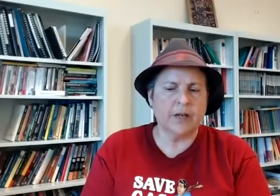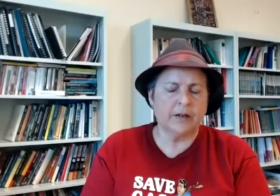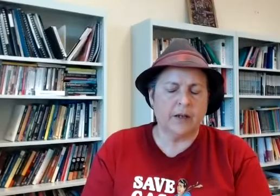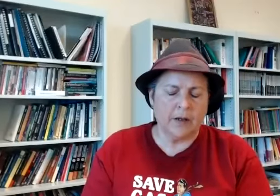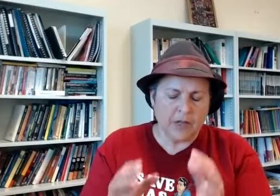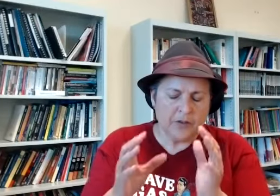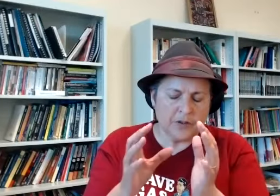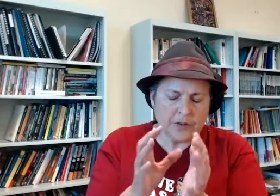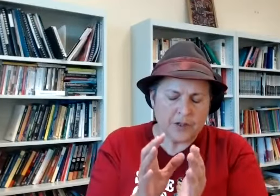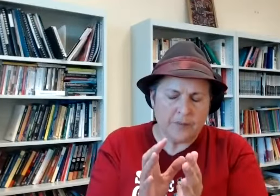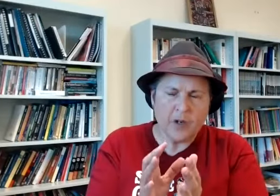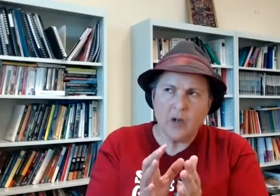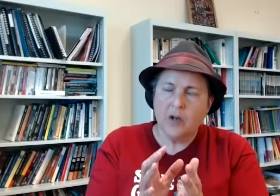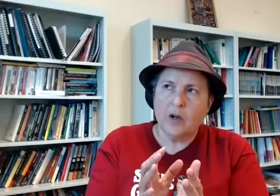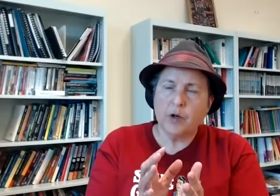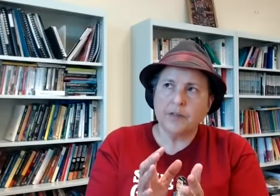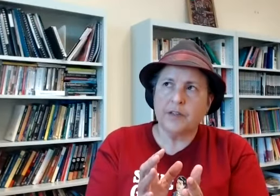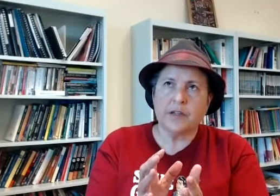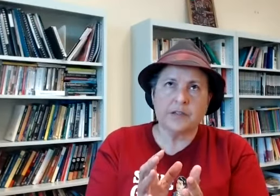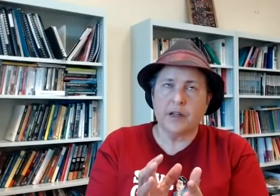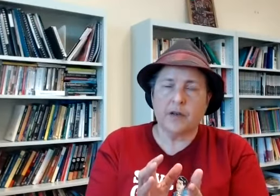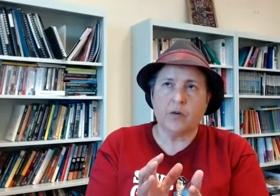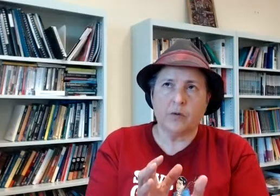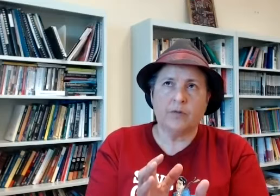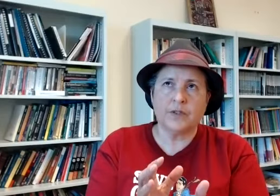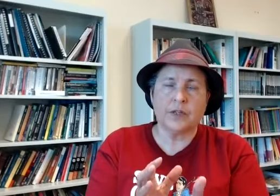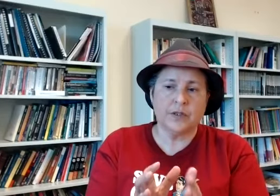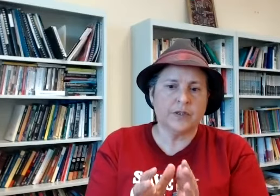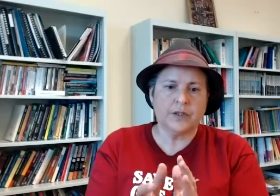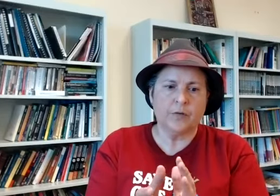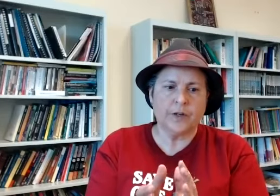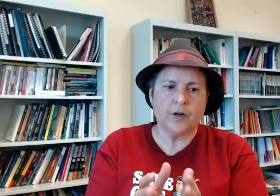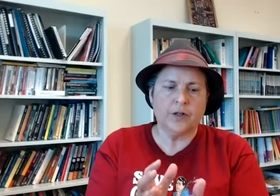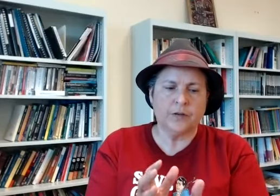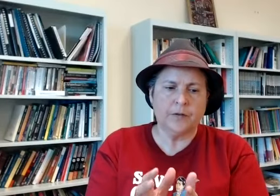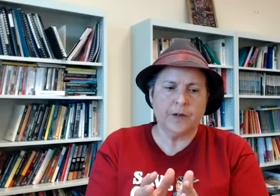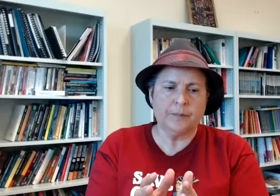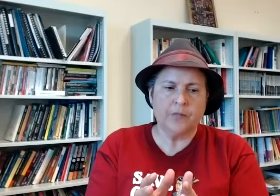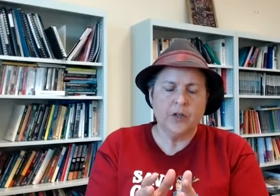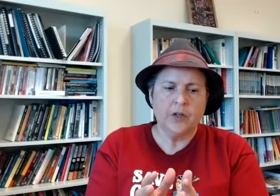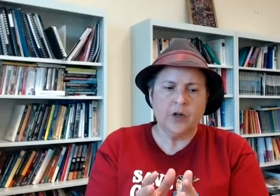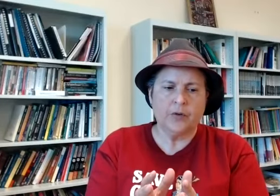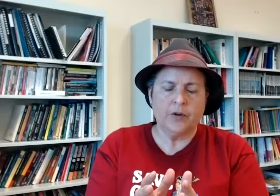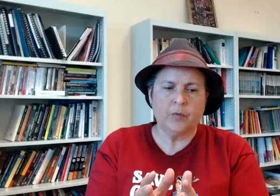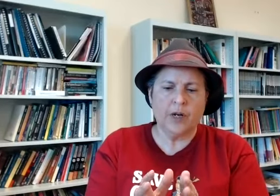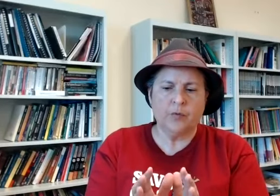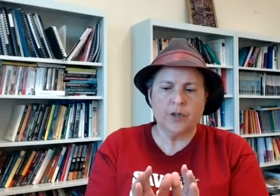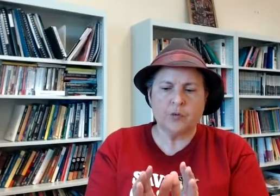cath is that um i mean i think that's another whole conversation itself the kind of um you know the way in which we